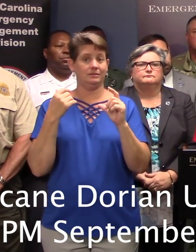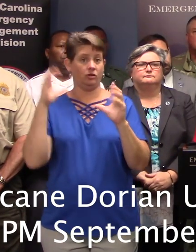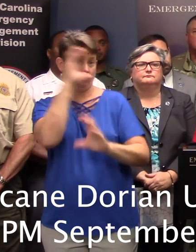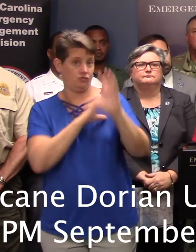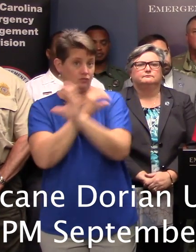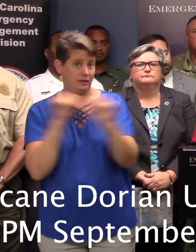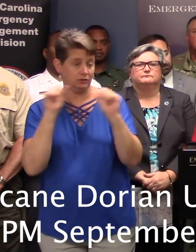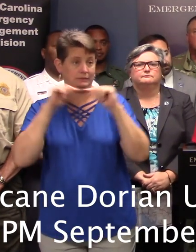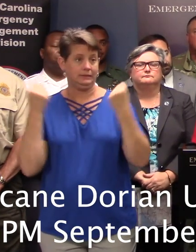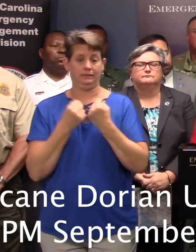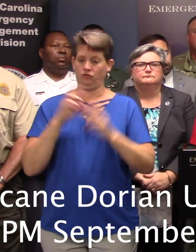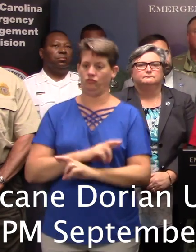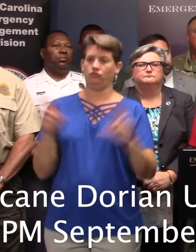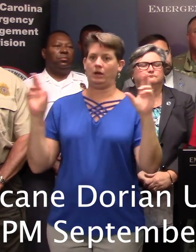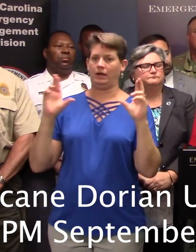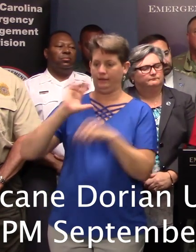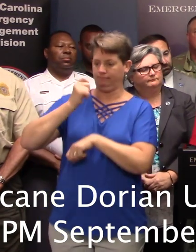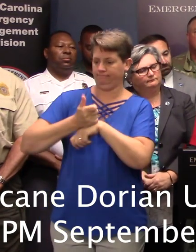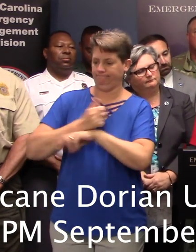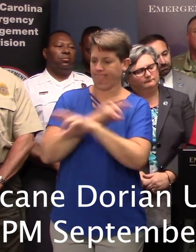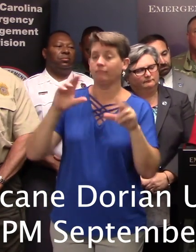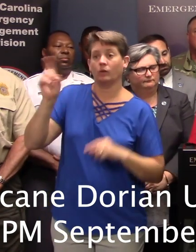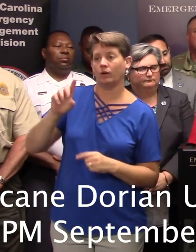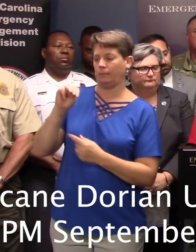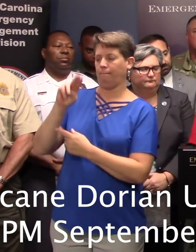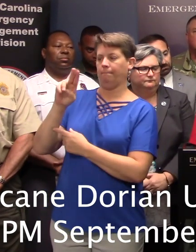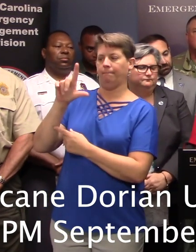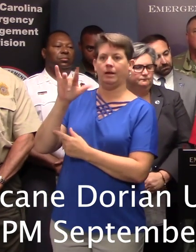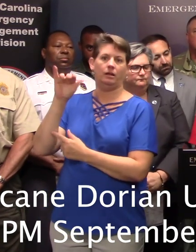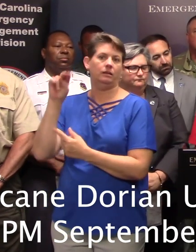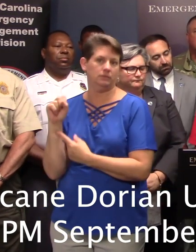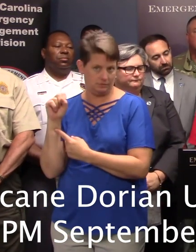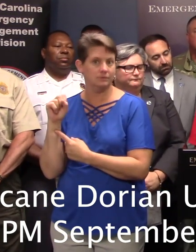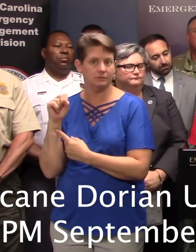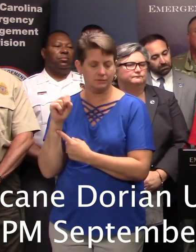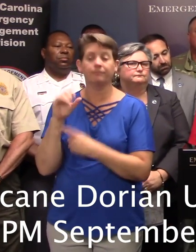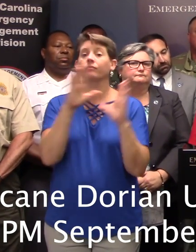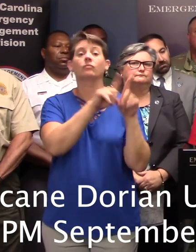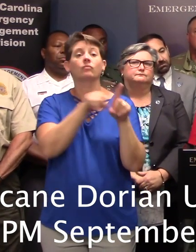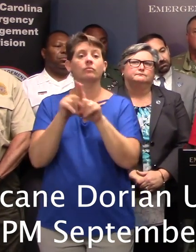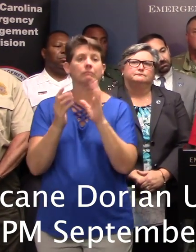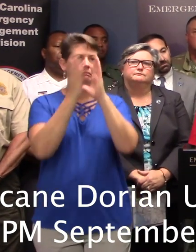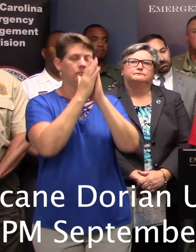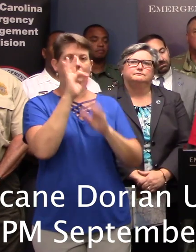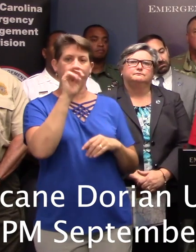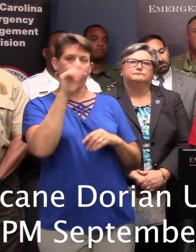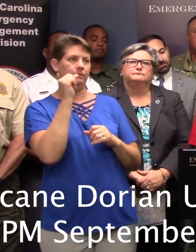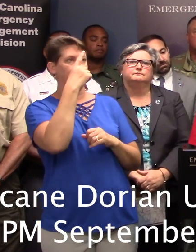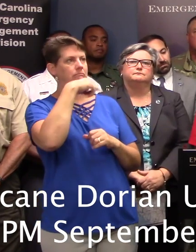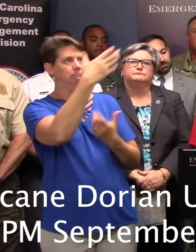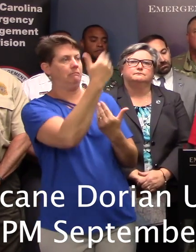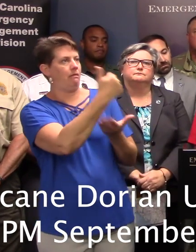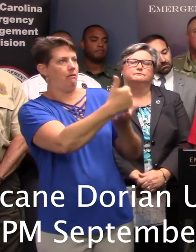capabilities that is in Mullins at the Armory. We have also requested assistance from FEMA for urban search